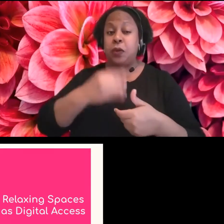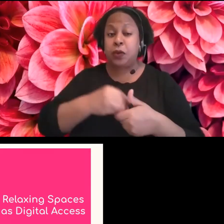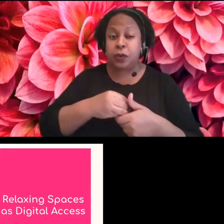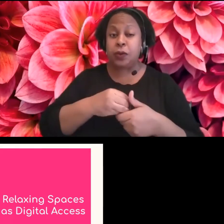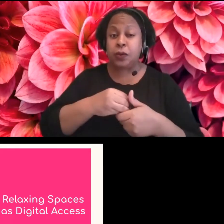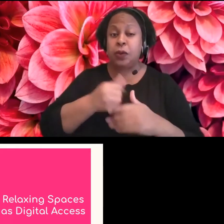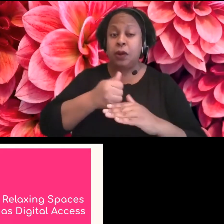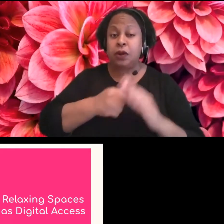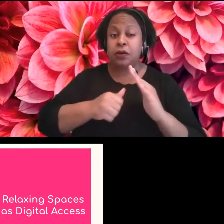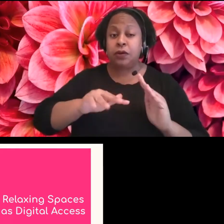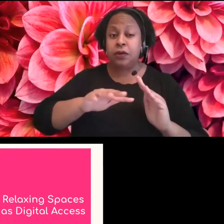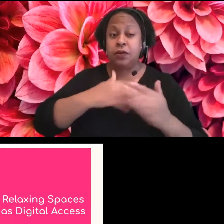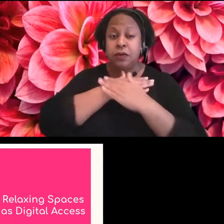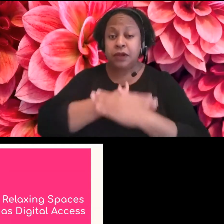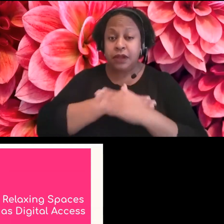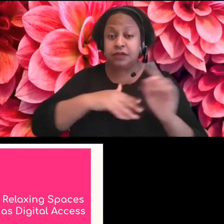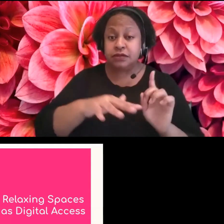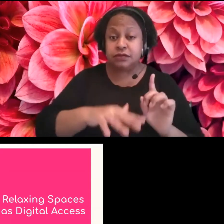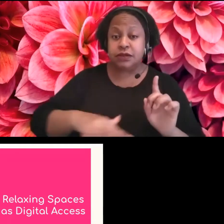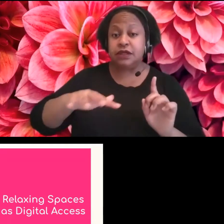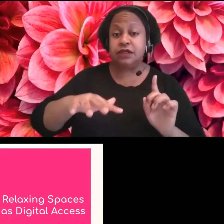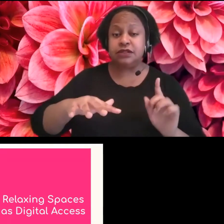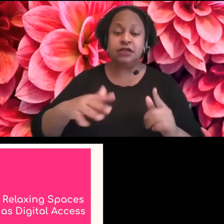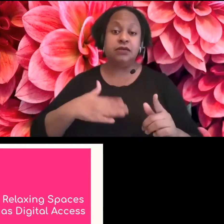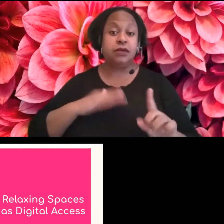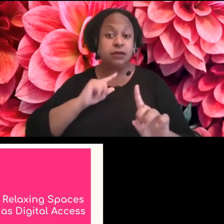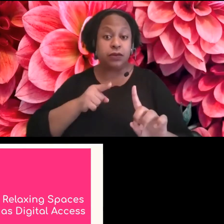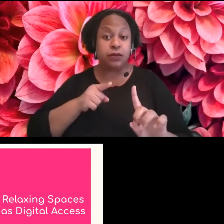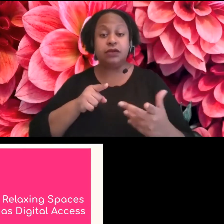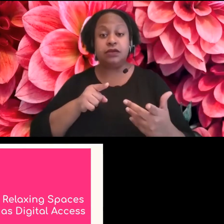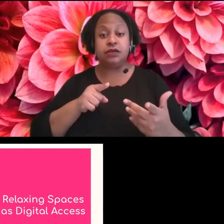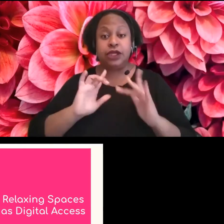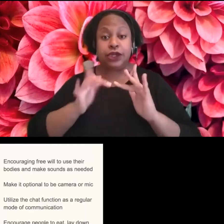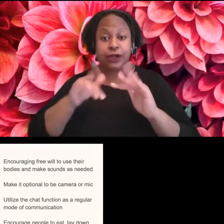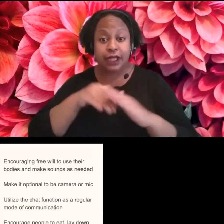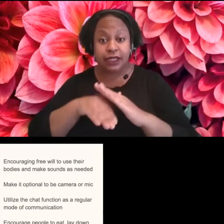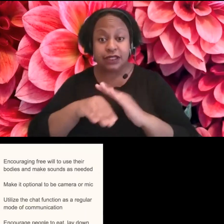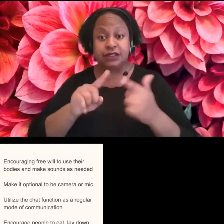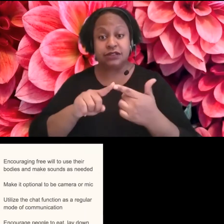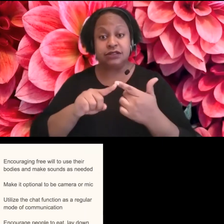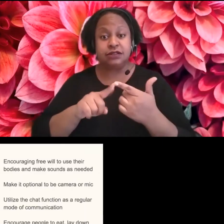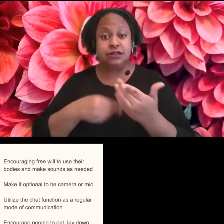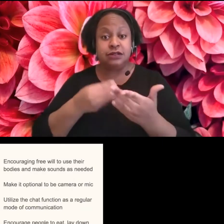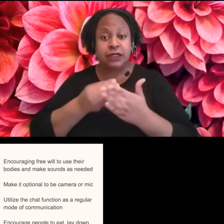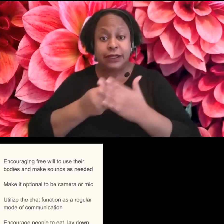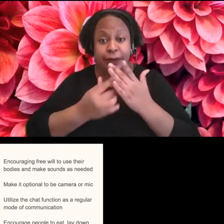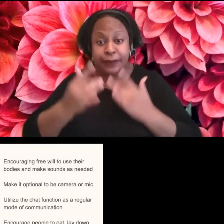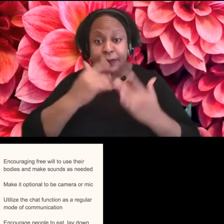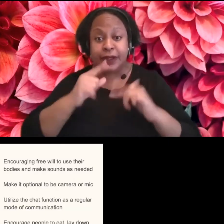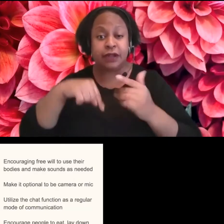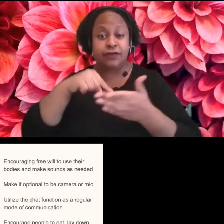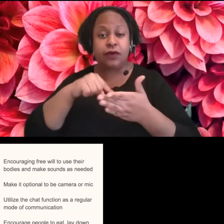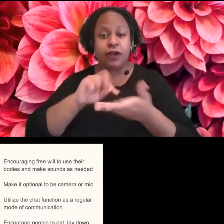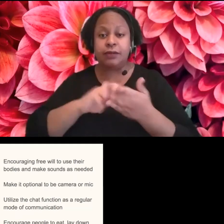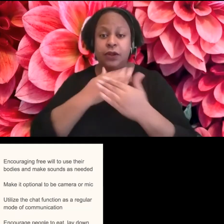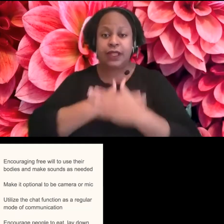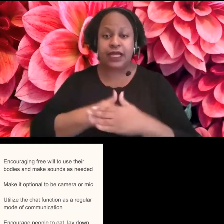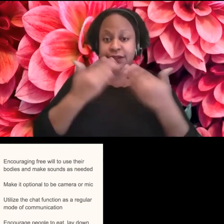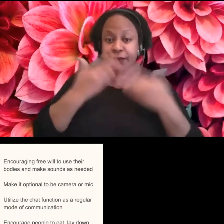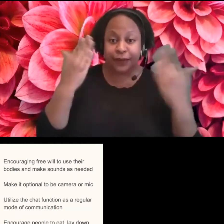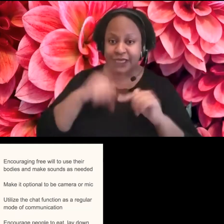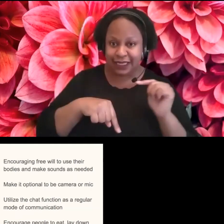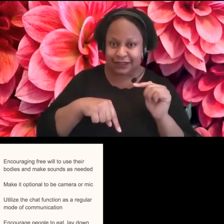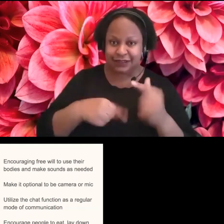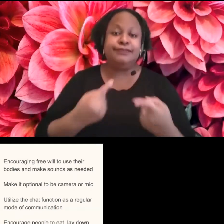secured, um, financial and internet accessibility. But the most important thing to remember, again, I'm